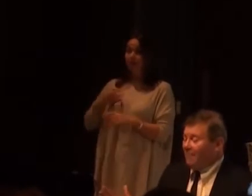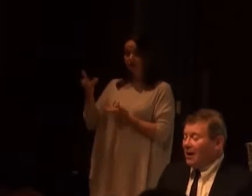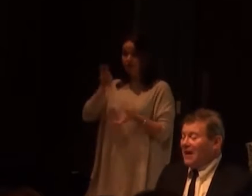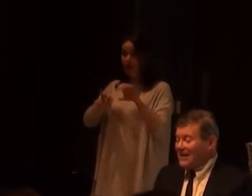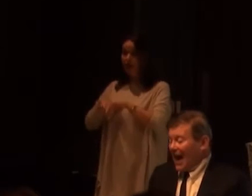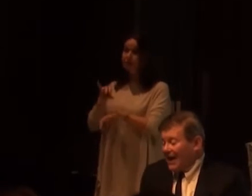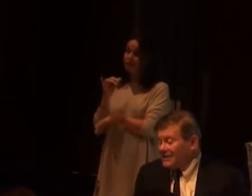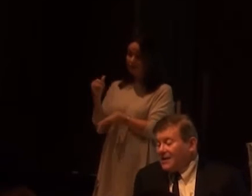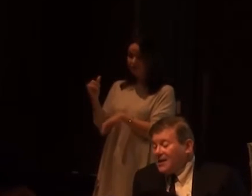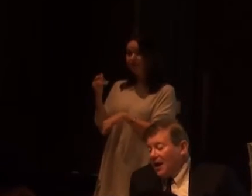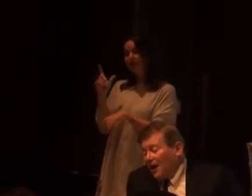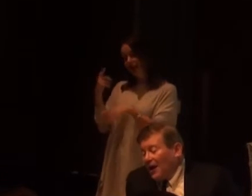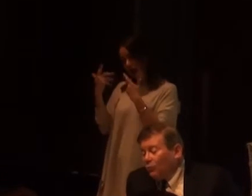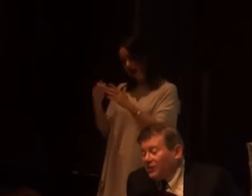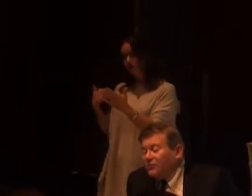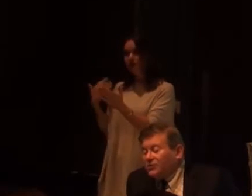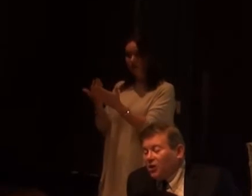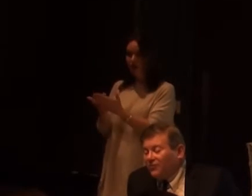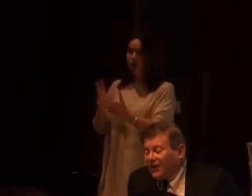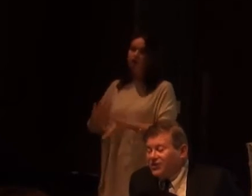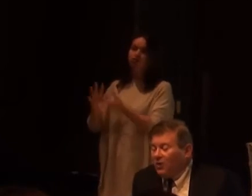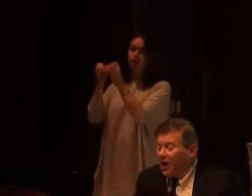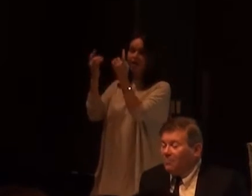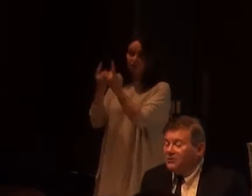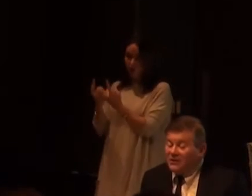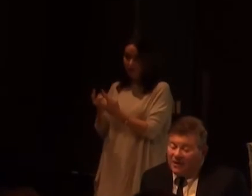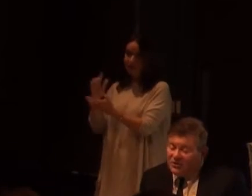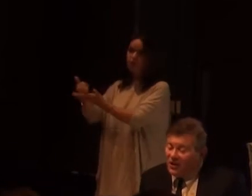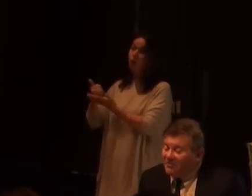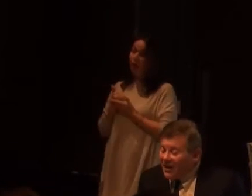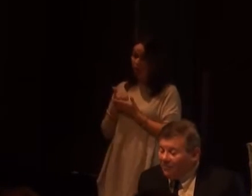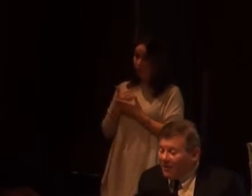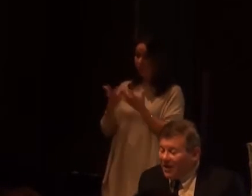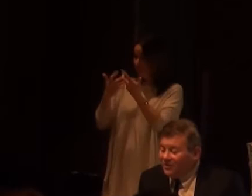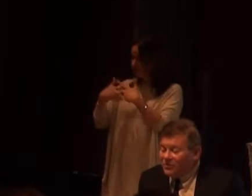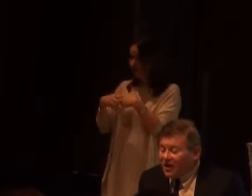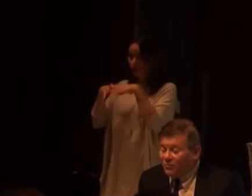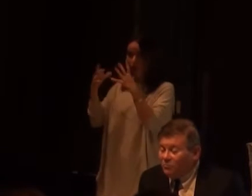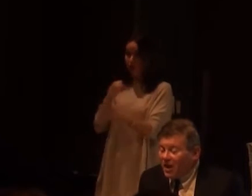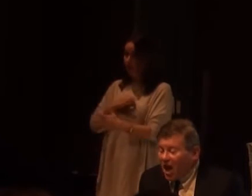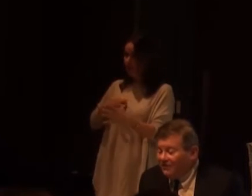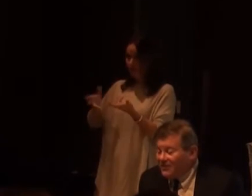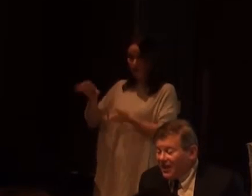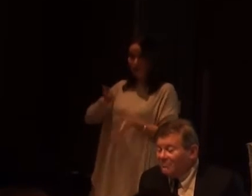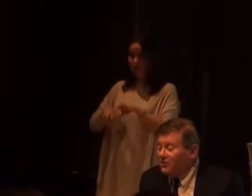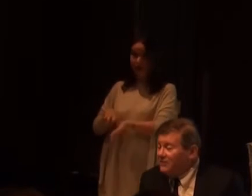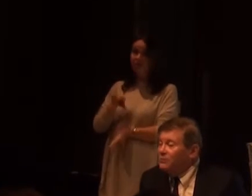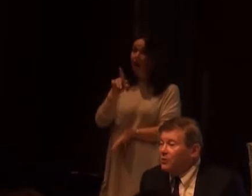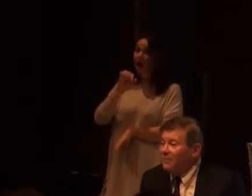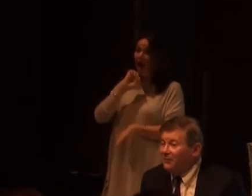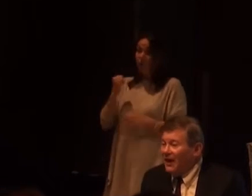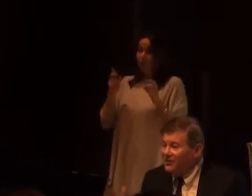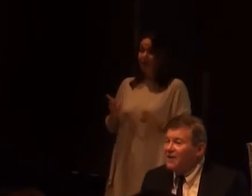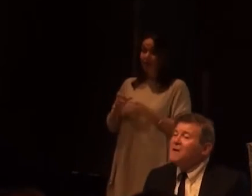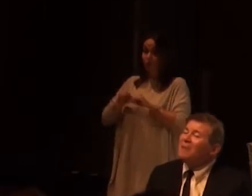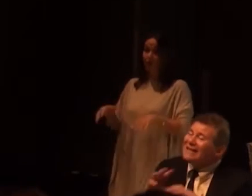well come up as it has. With certain things that will help us. And I've certainly been helped by medical science. I wouldn't be alive today. And most of us